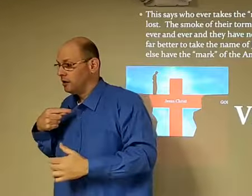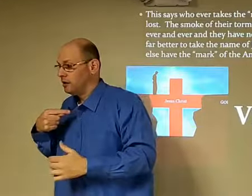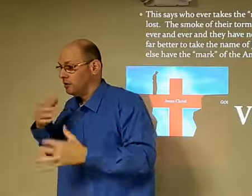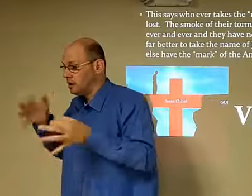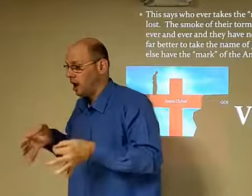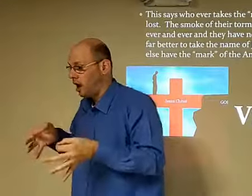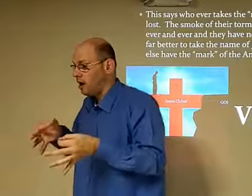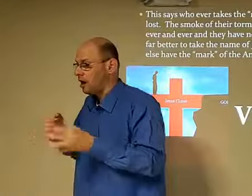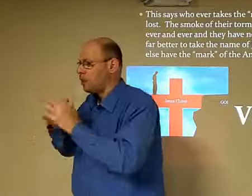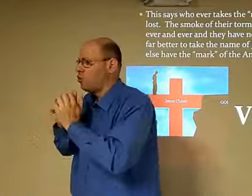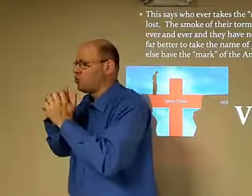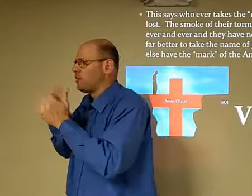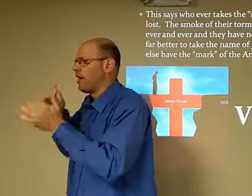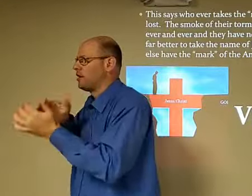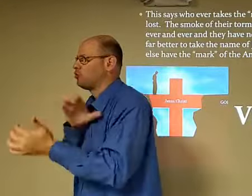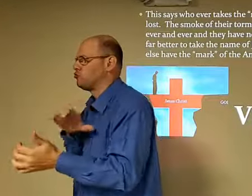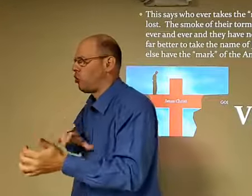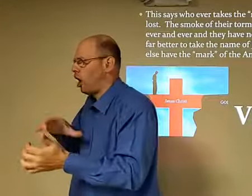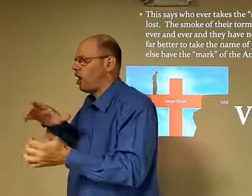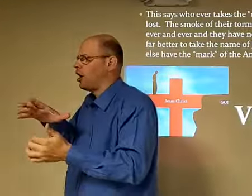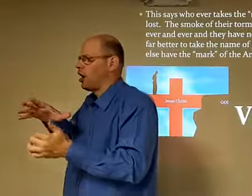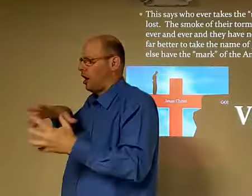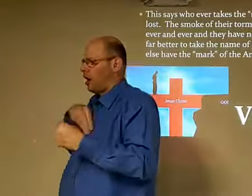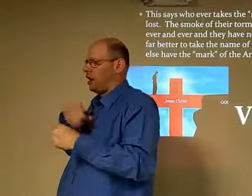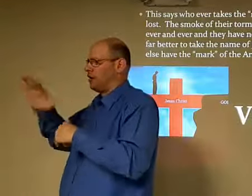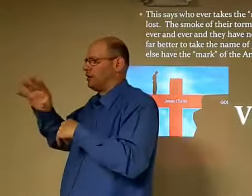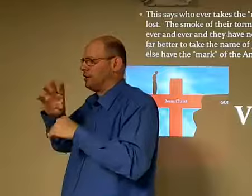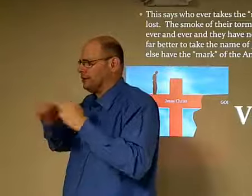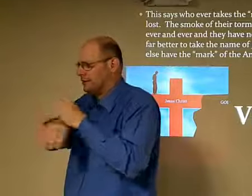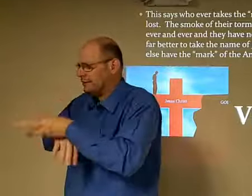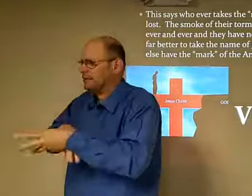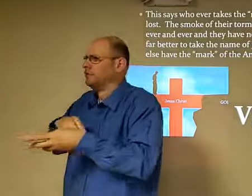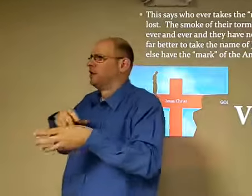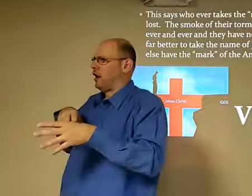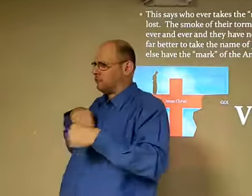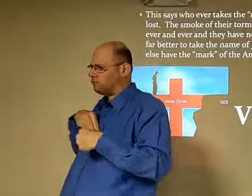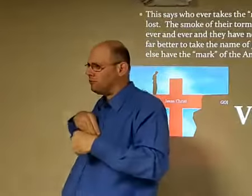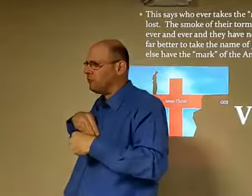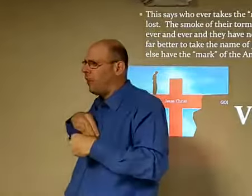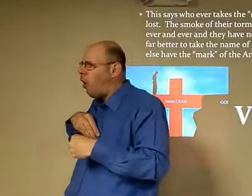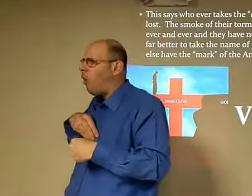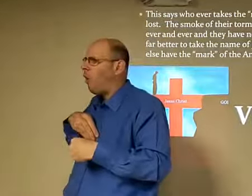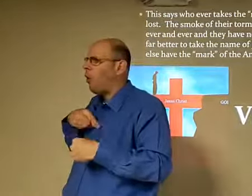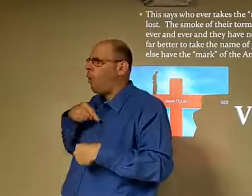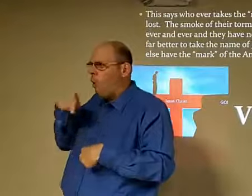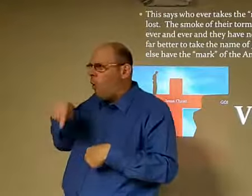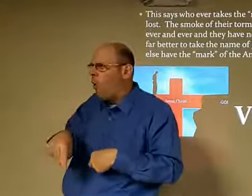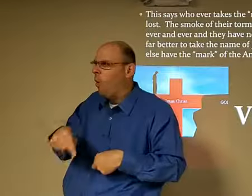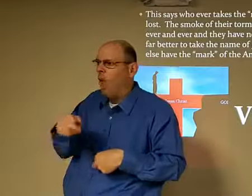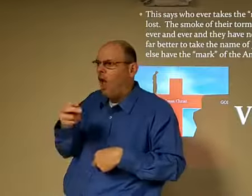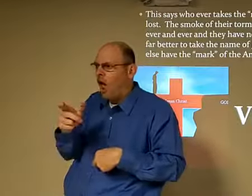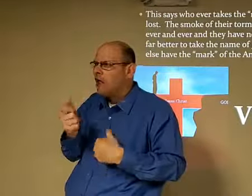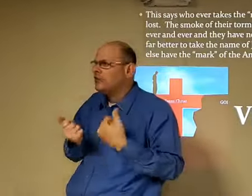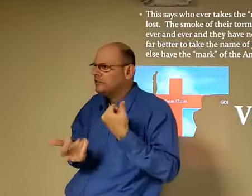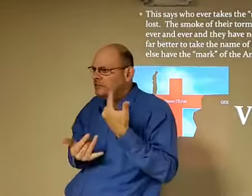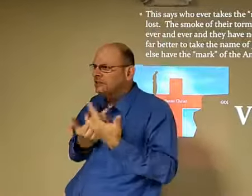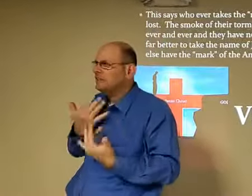so I'm gonna make a decision do I want to worship the Antichrist if I accept it I'll go to hell